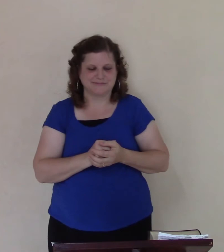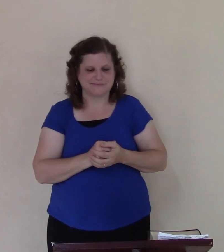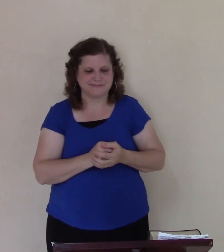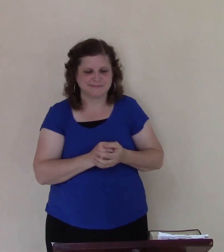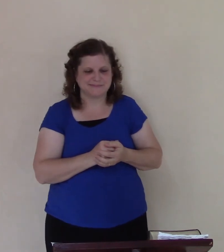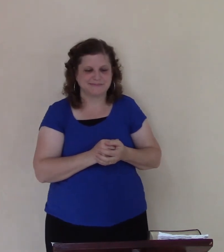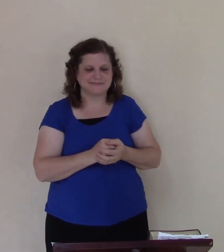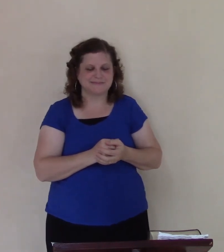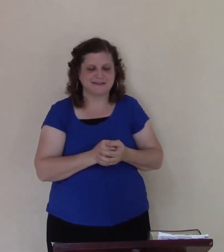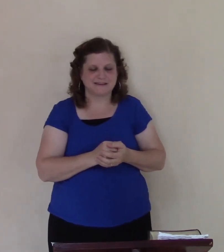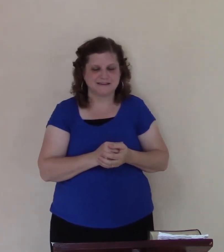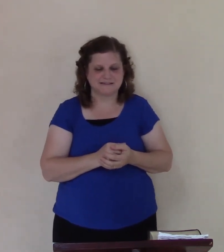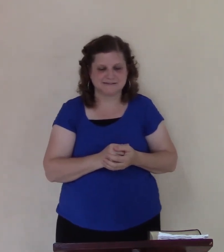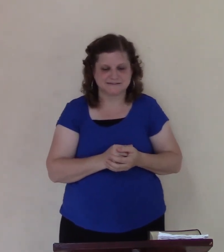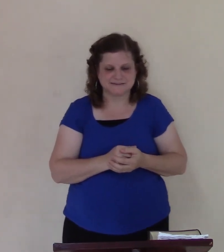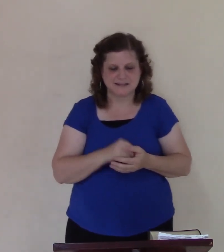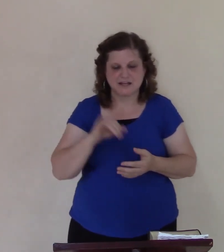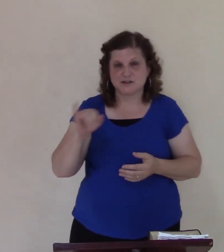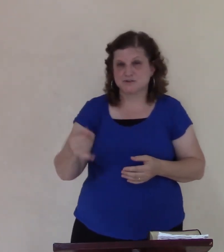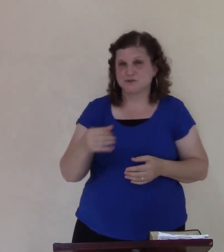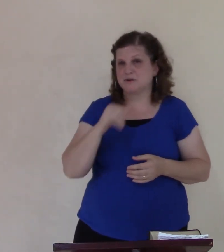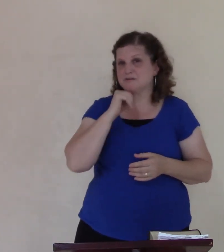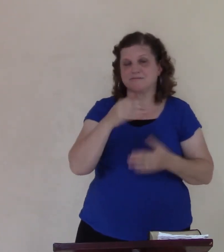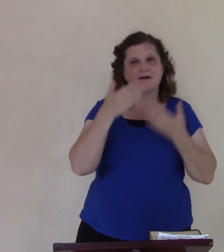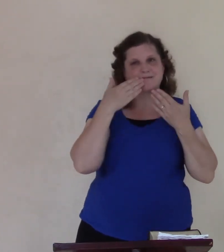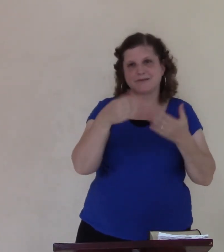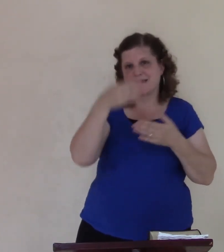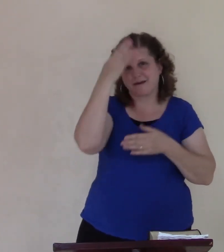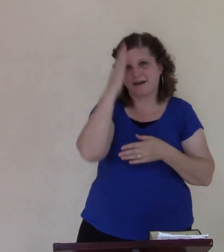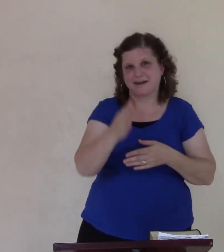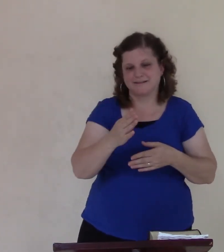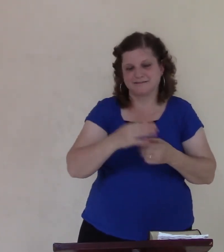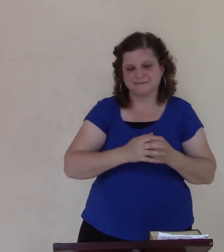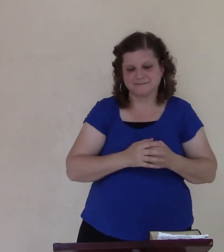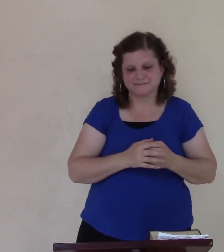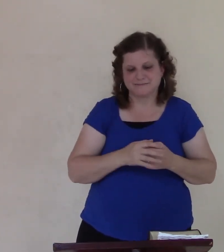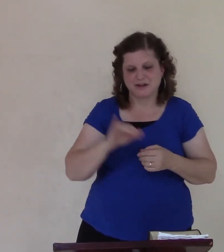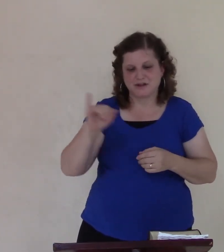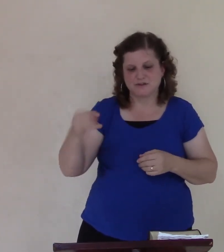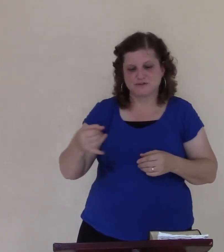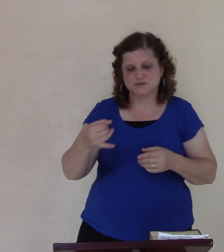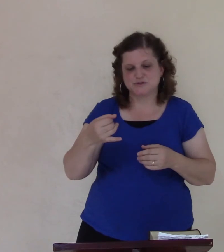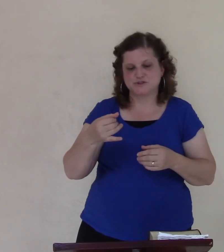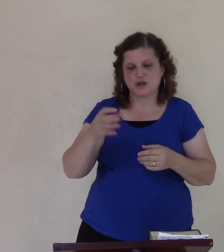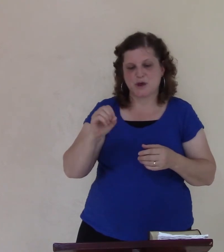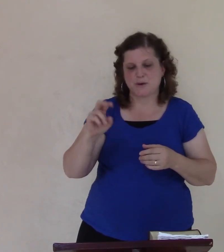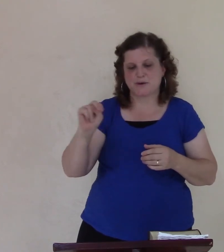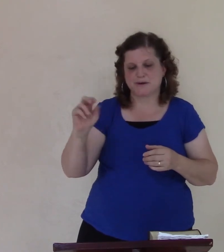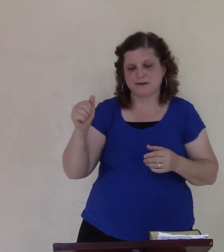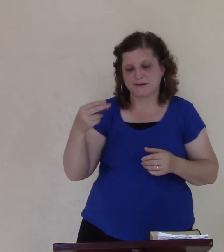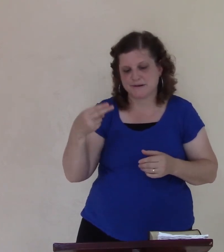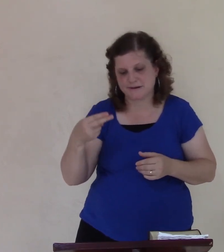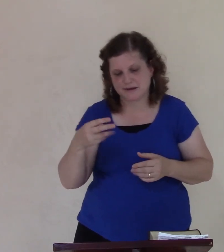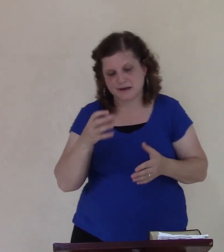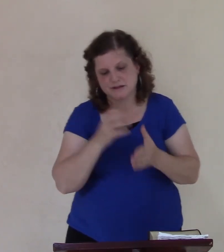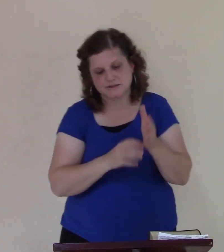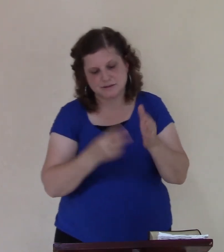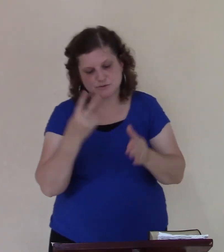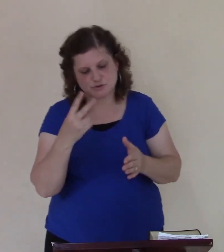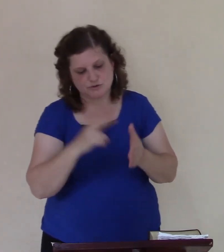John was thankful to God John chapter 2 verse 9 you know what John said before look back to John